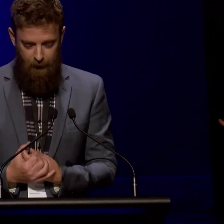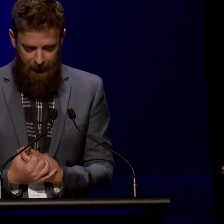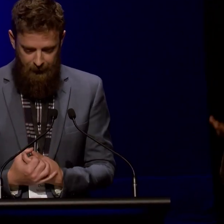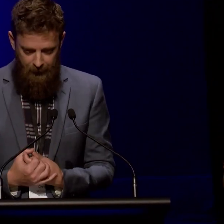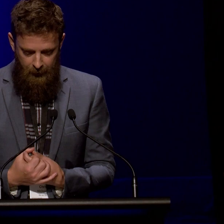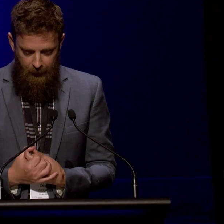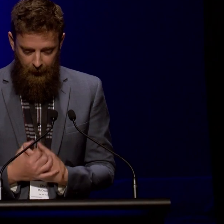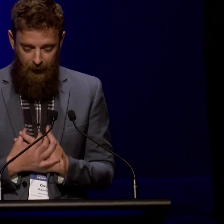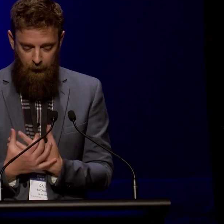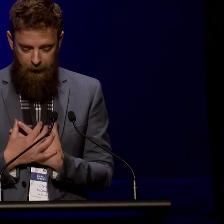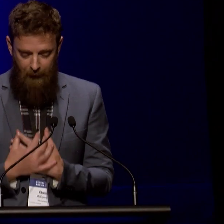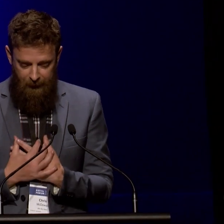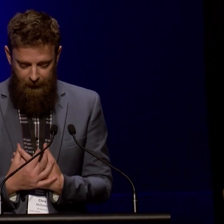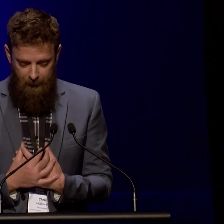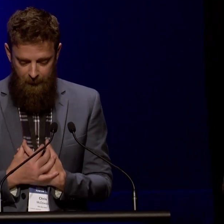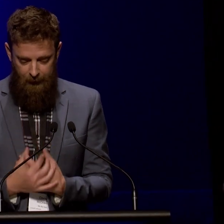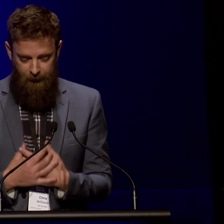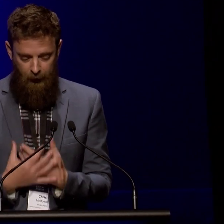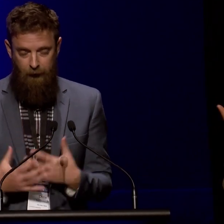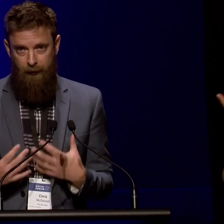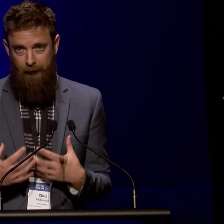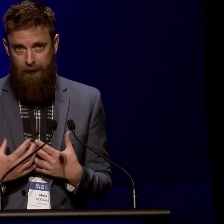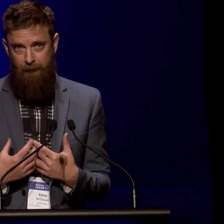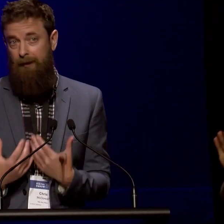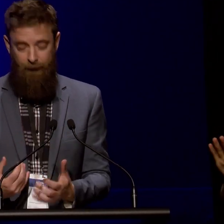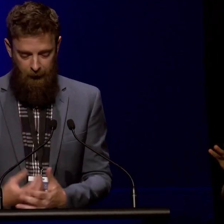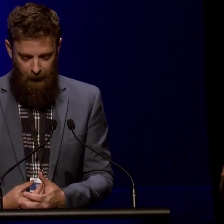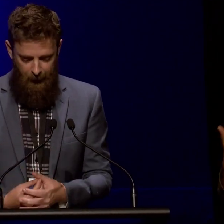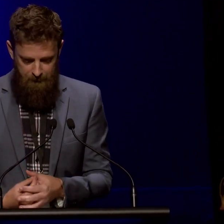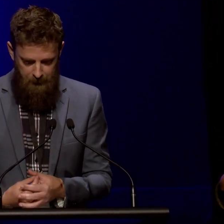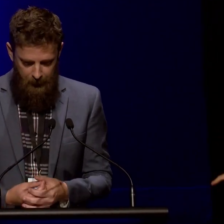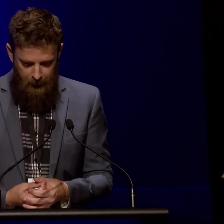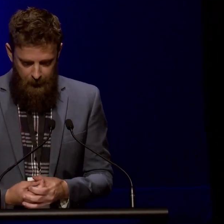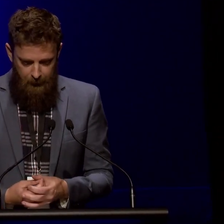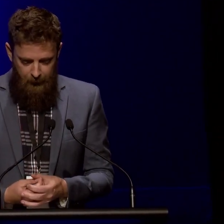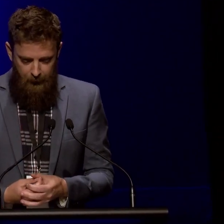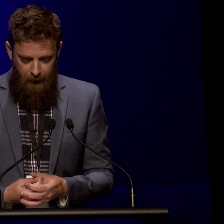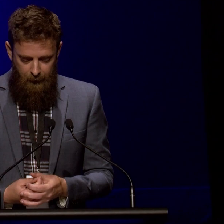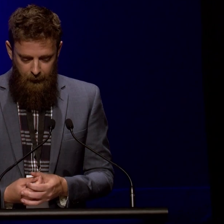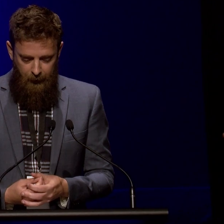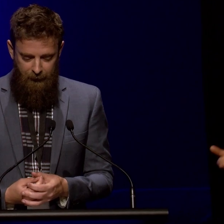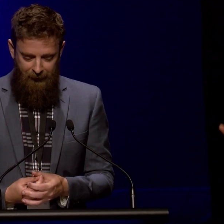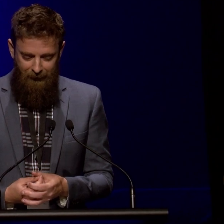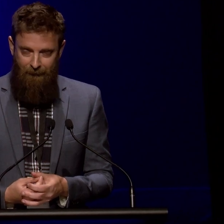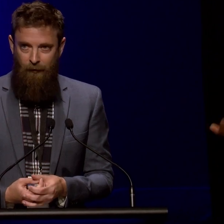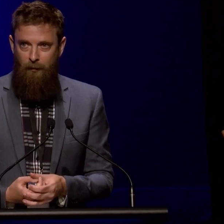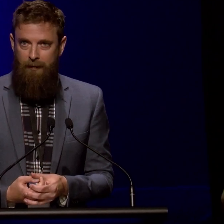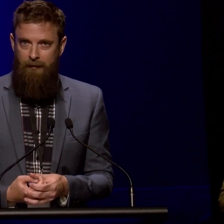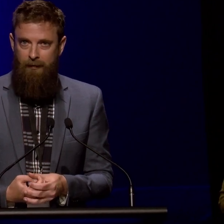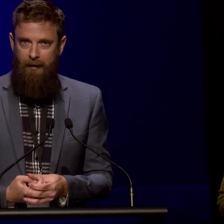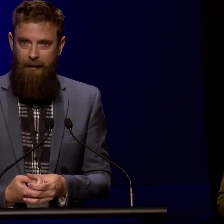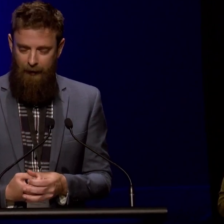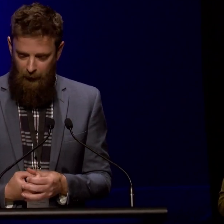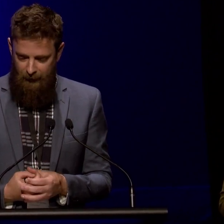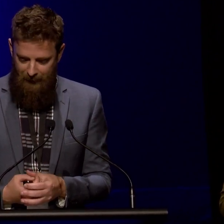elsewhere this week. My thoughts go out to Tim and his whanau during this really difficult time. I was really looking forward